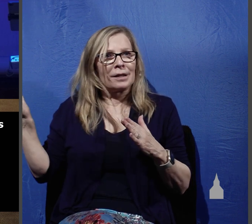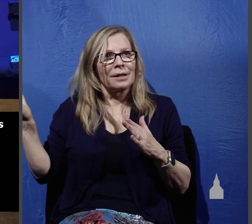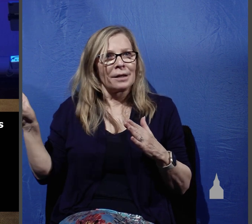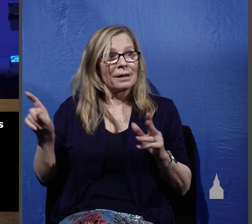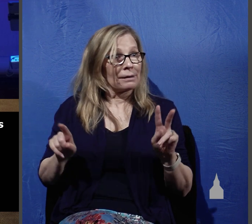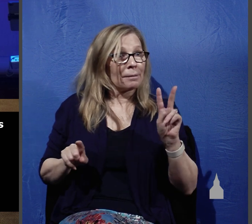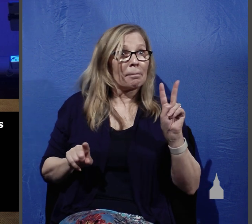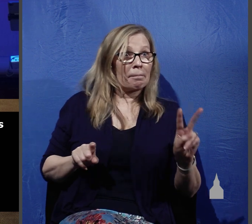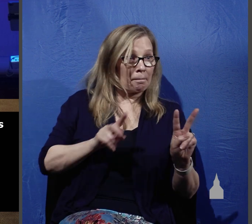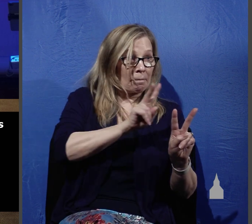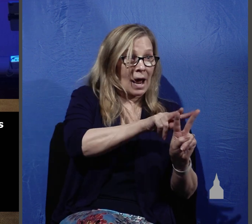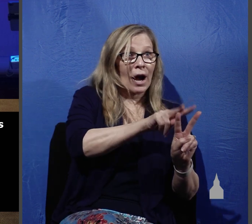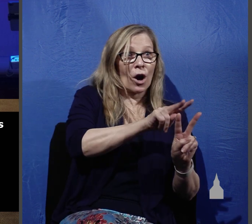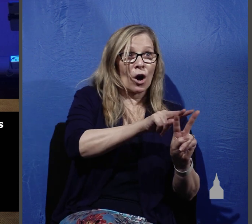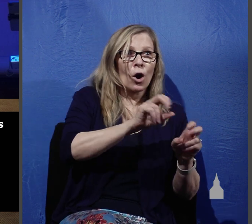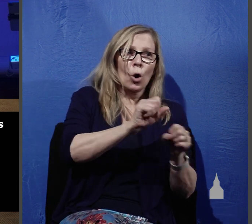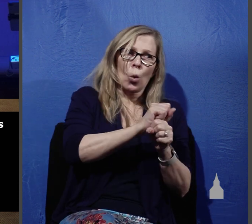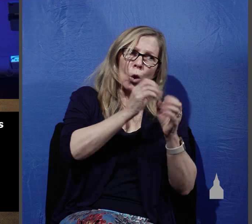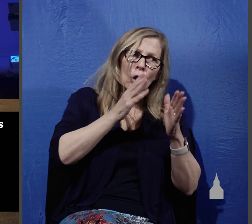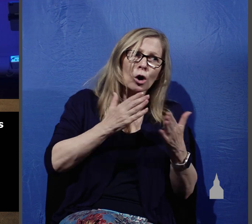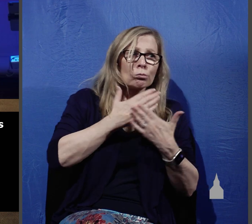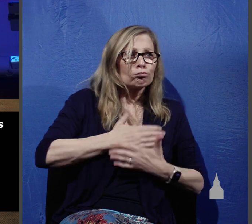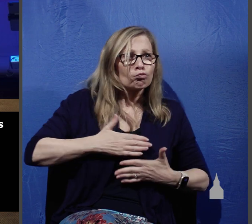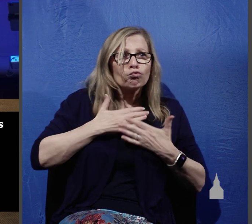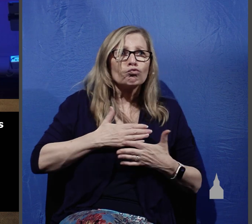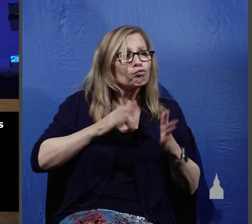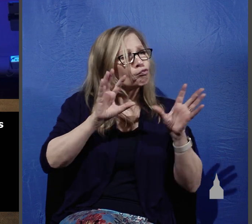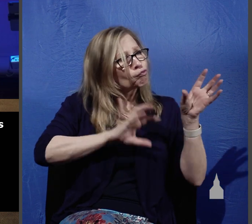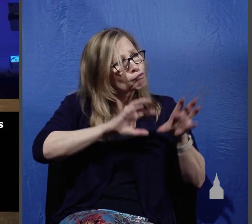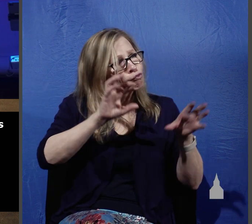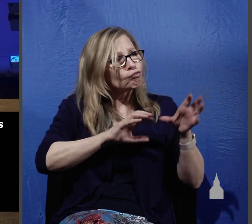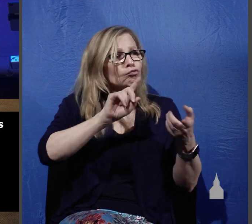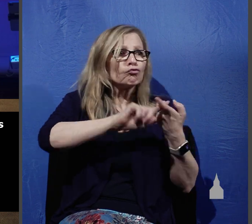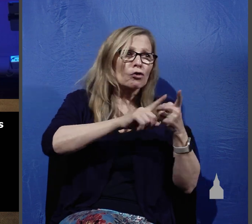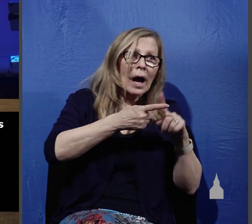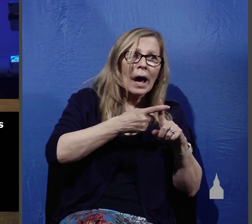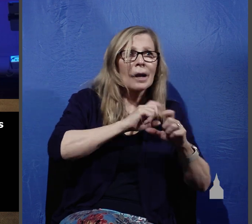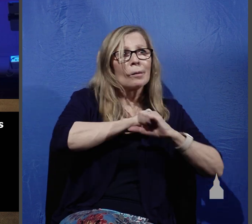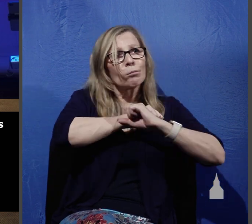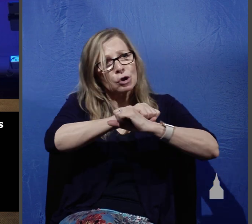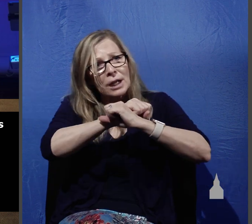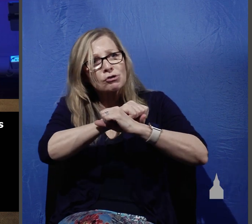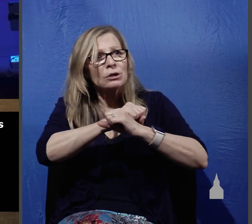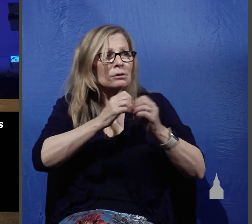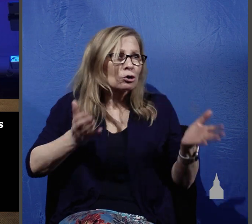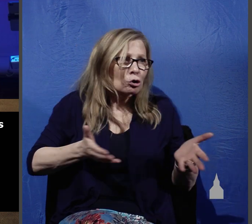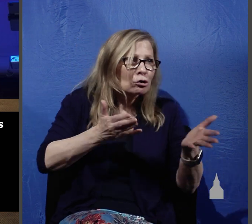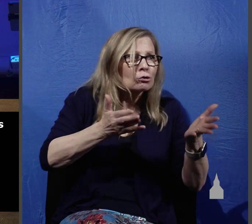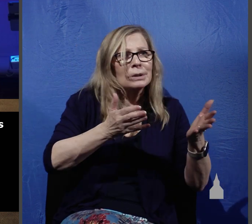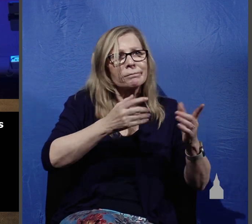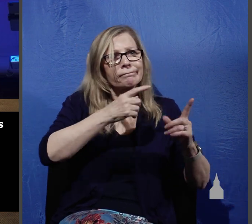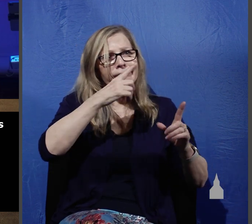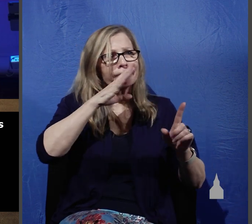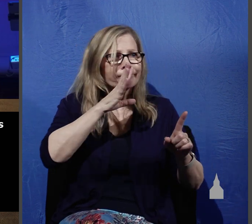impairs the workers enjoy the benefits of companionship, protection, affirmation, and encouragement. He's absolutely right. And so,